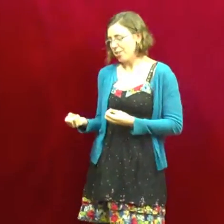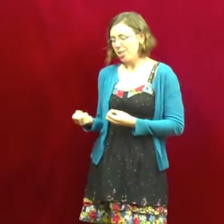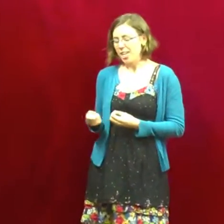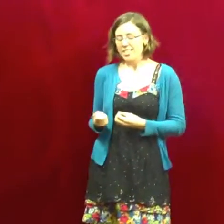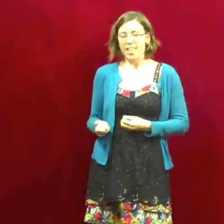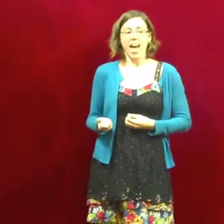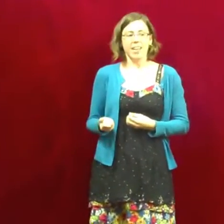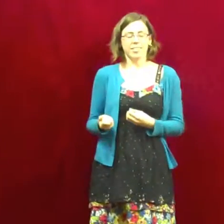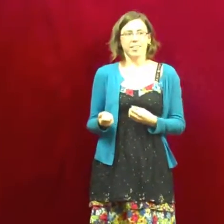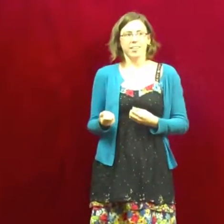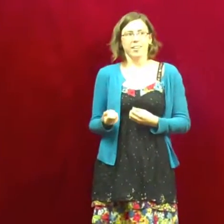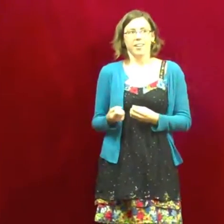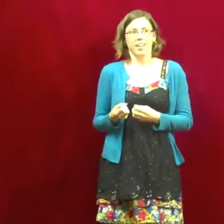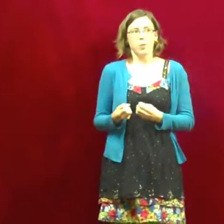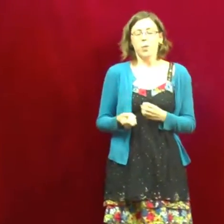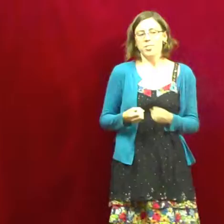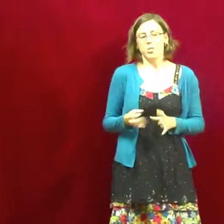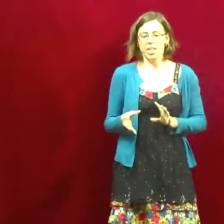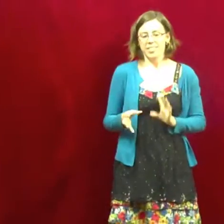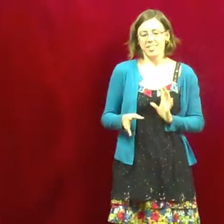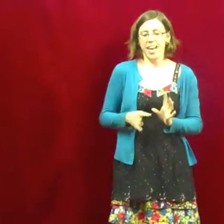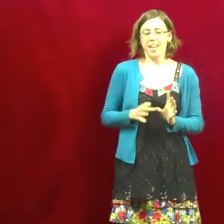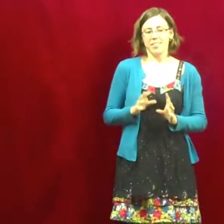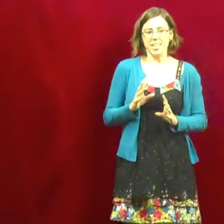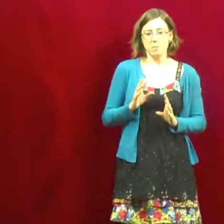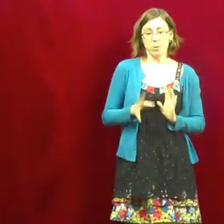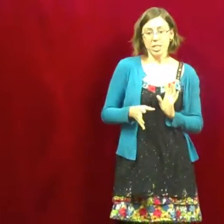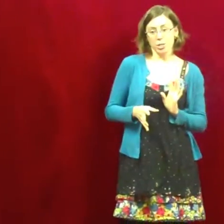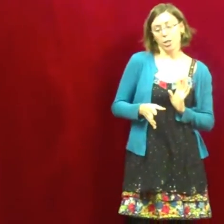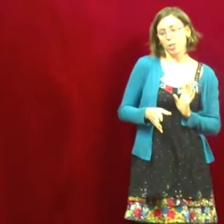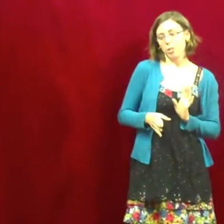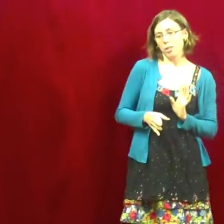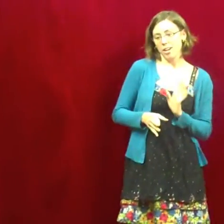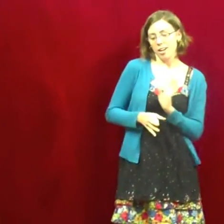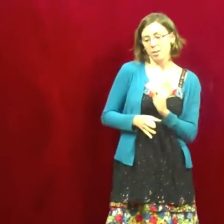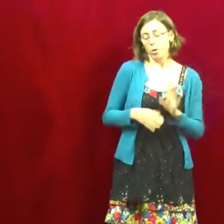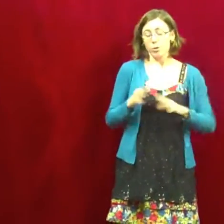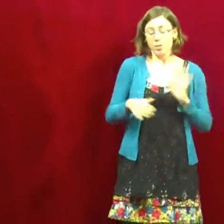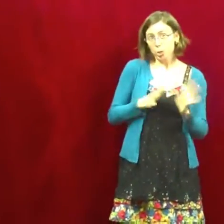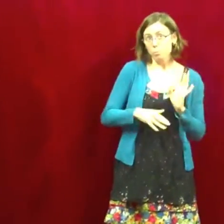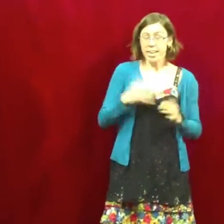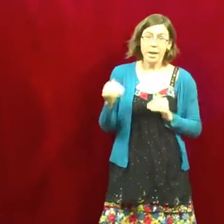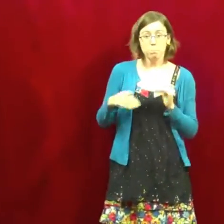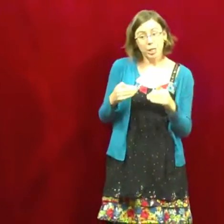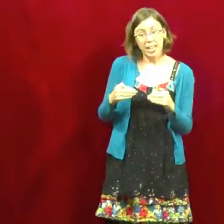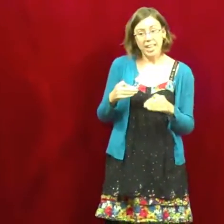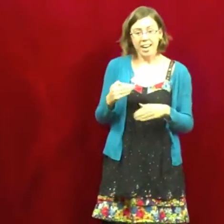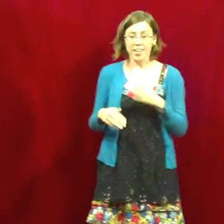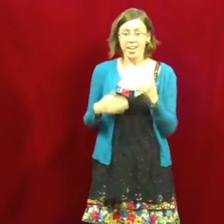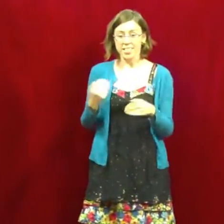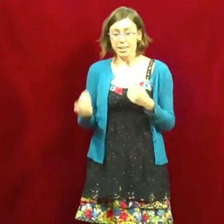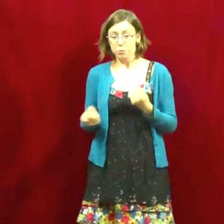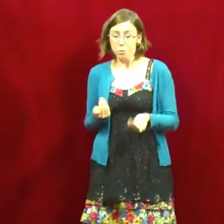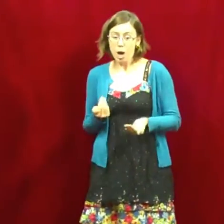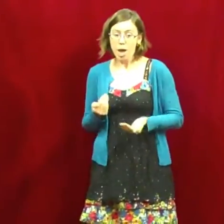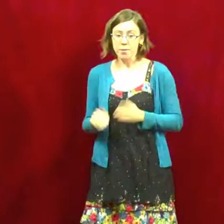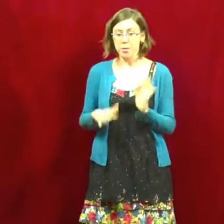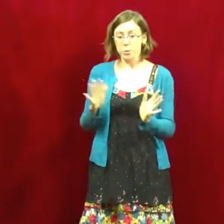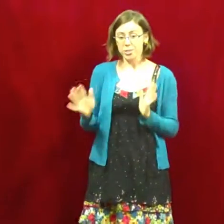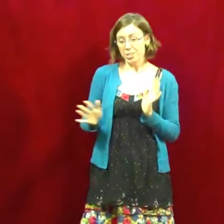is that it wasn't just that the pretty girl, uh, or the girl became pretty and then got a date for prom and then the whole senior